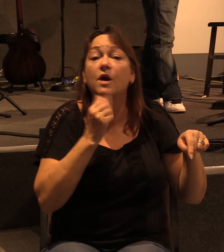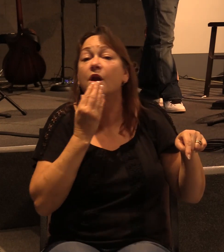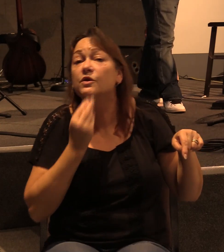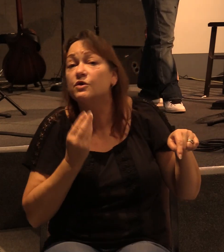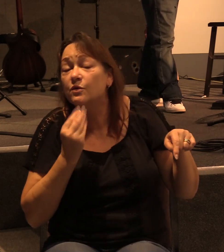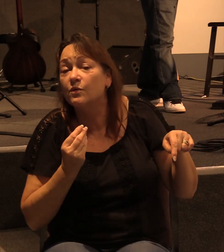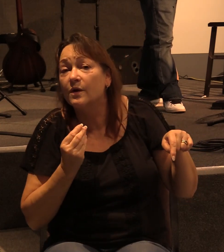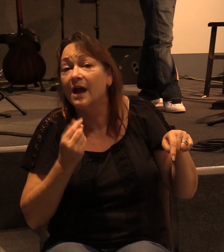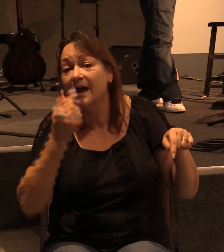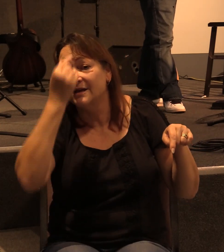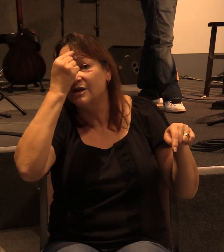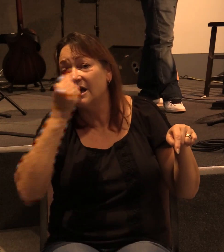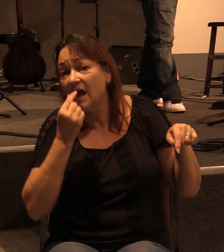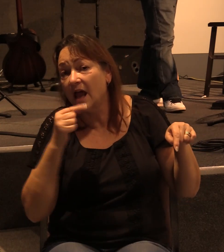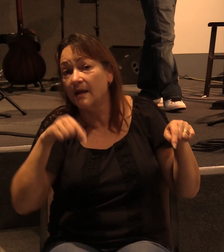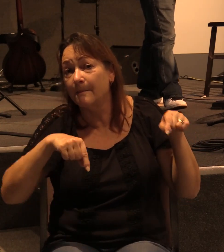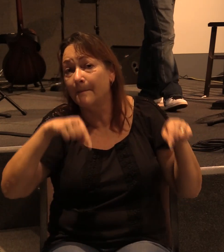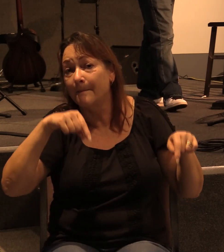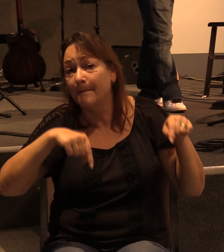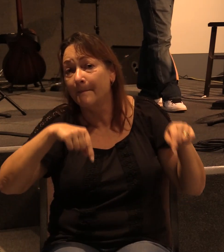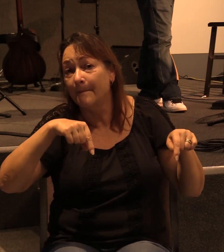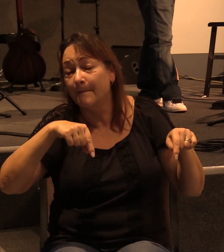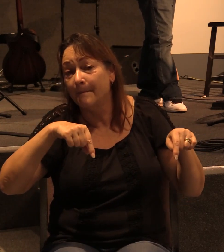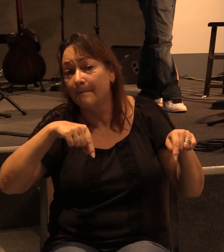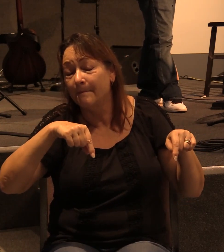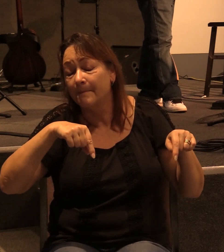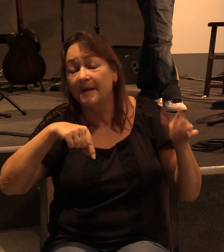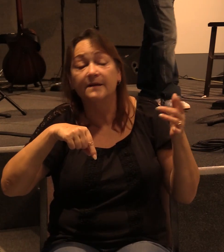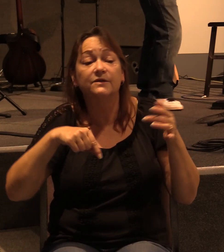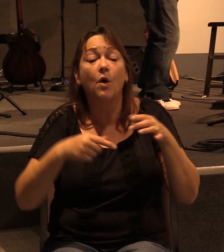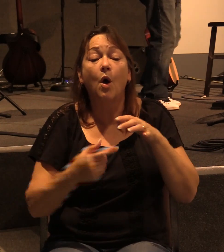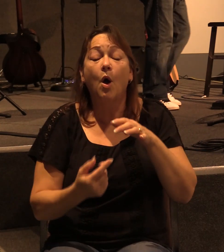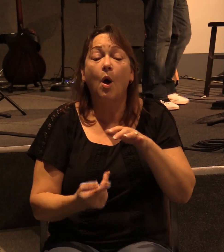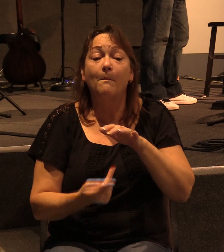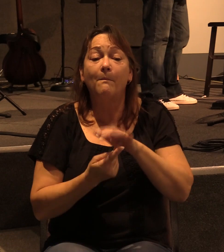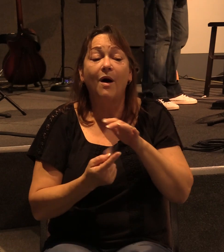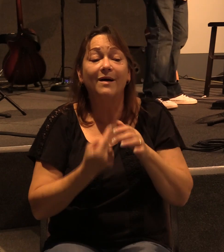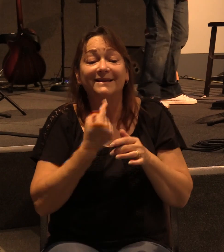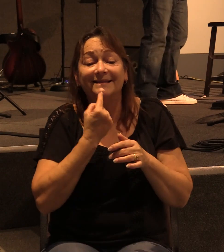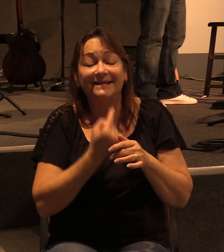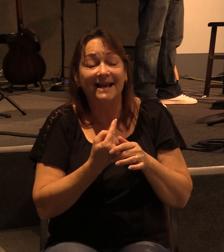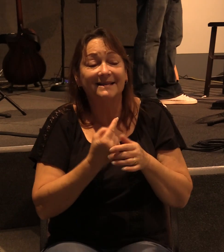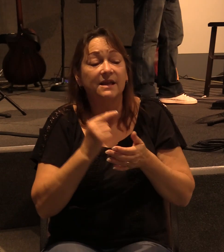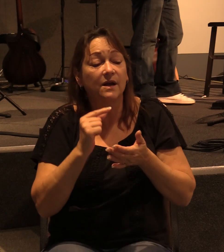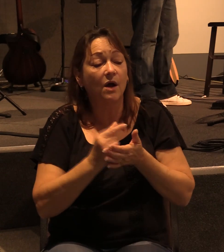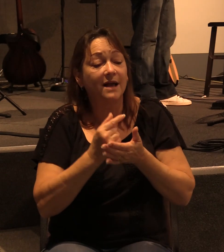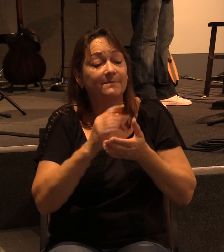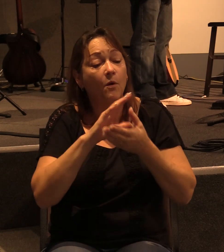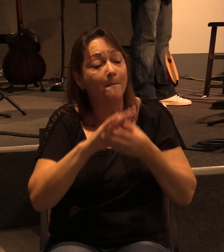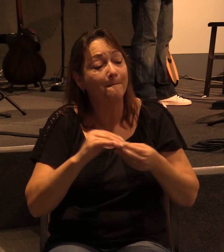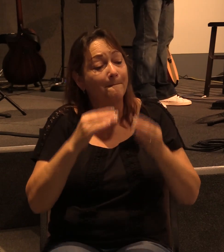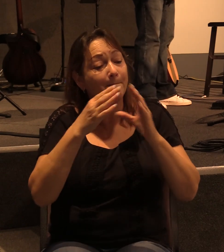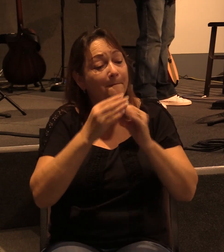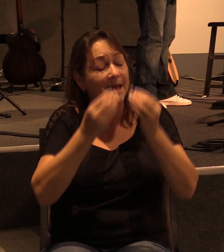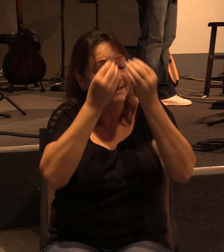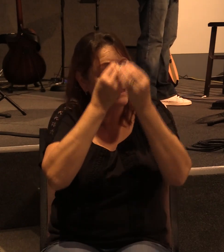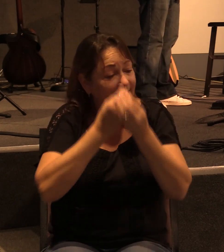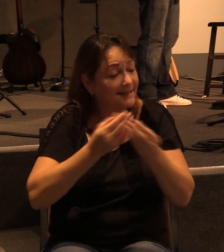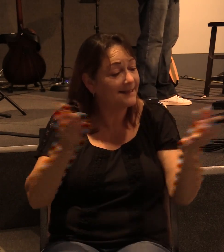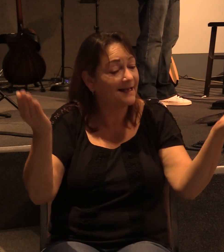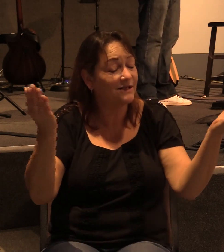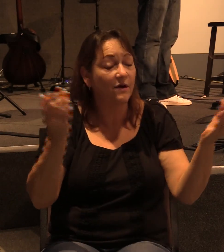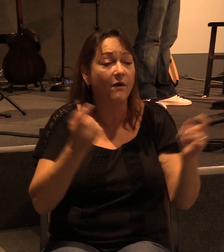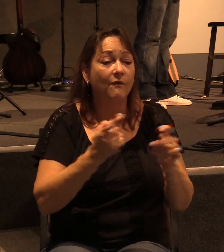not a Jew which is a Gentile all right and so what Paul is telling us here is that the gospel message was given